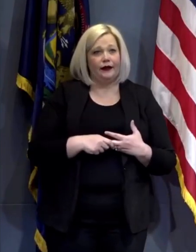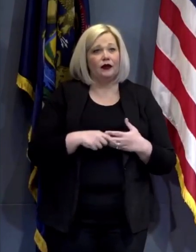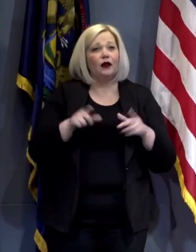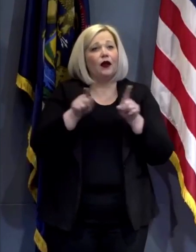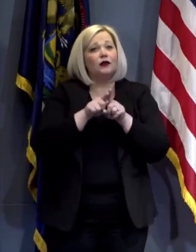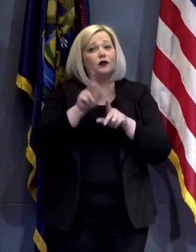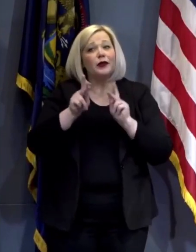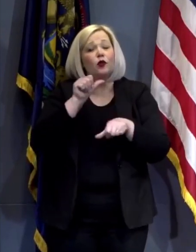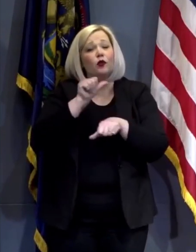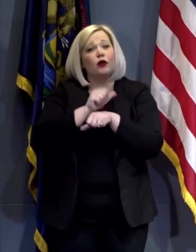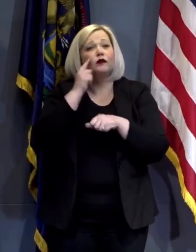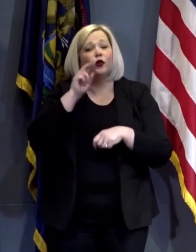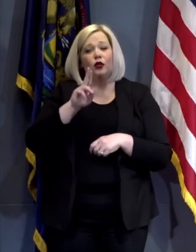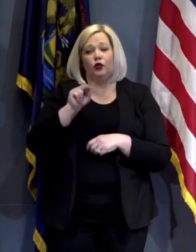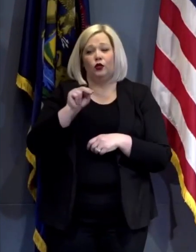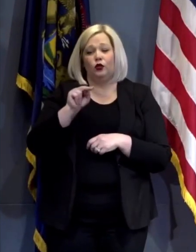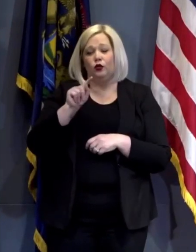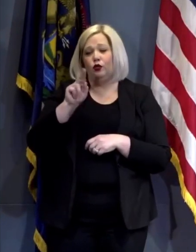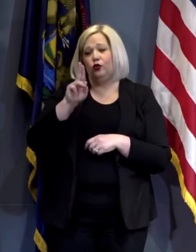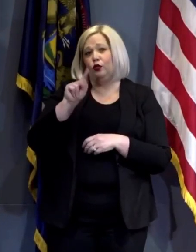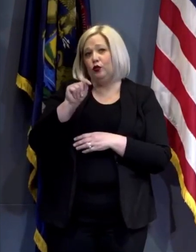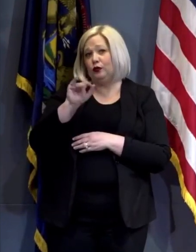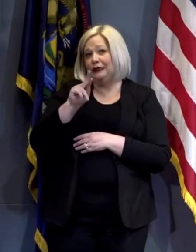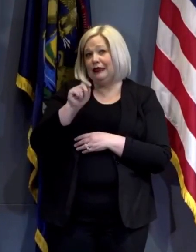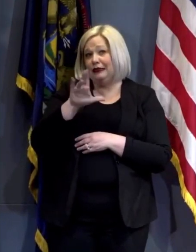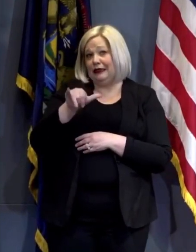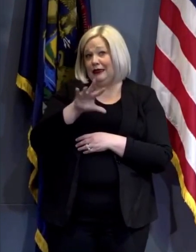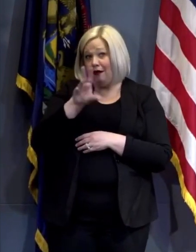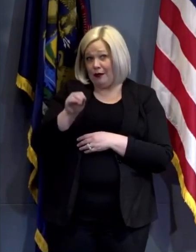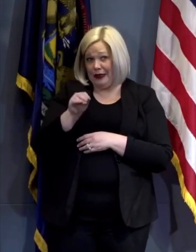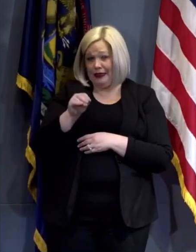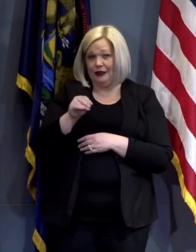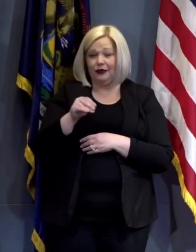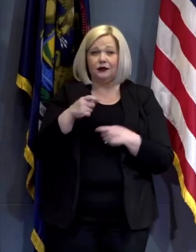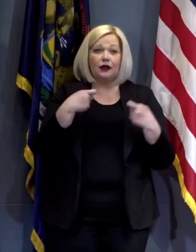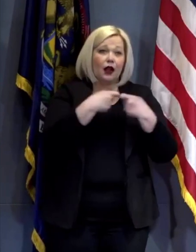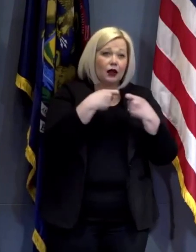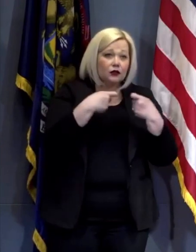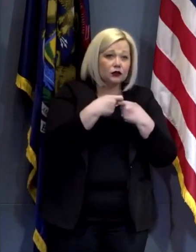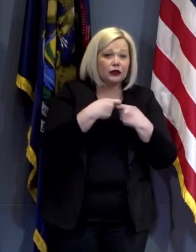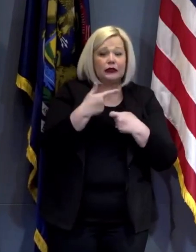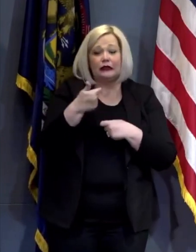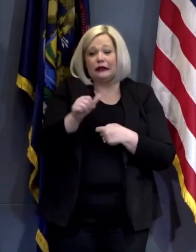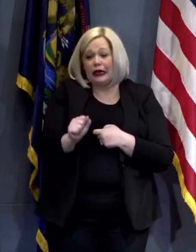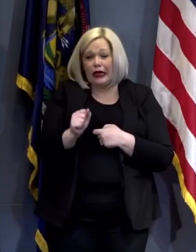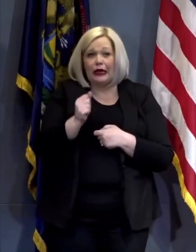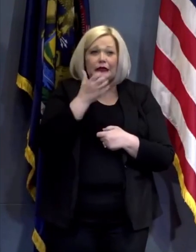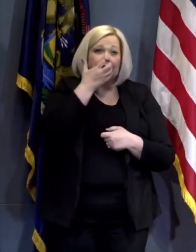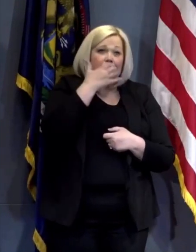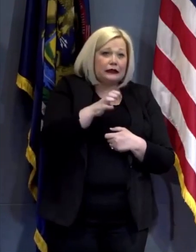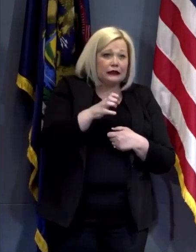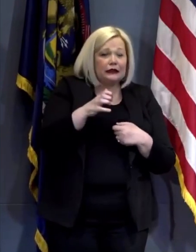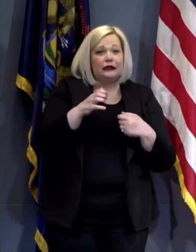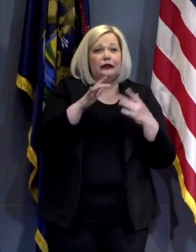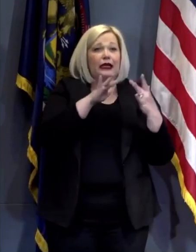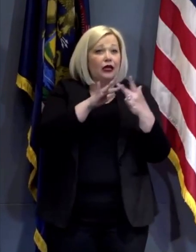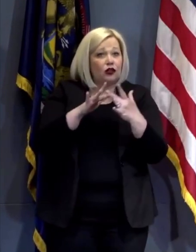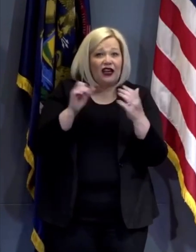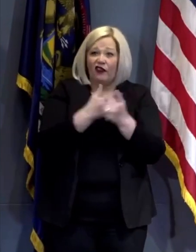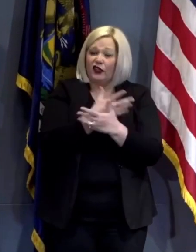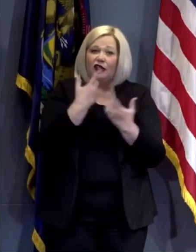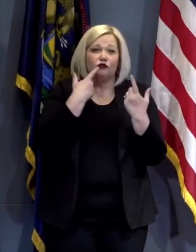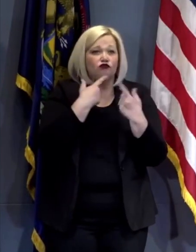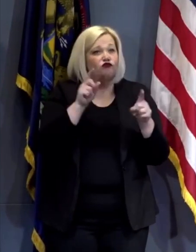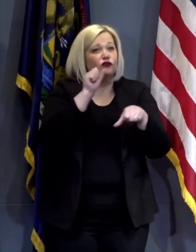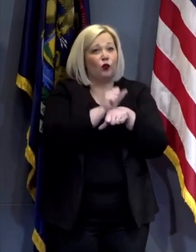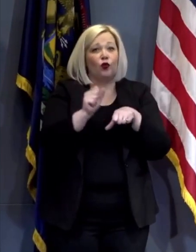our utility companies, making sure that our lights, our gas, our heat, electricity and internet are working so that so many